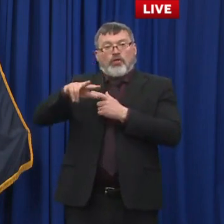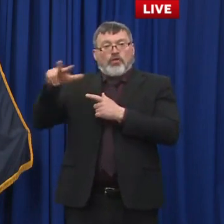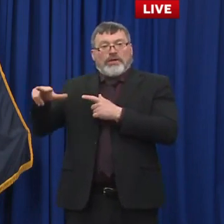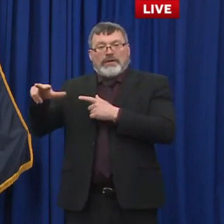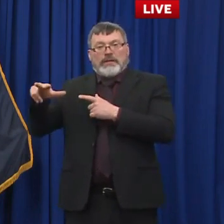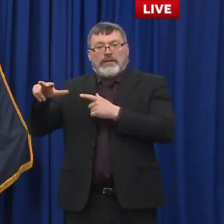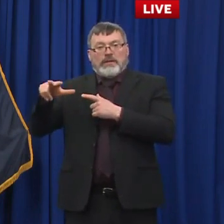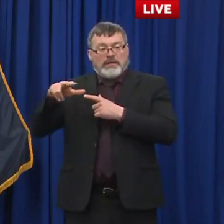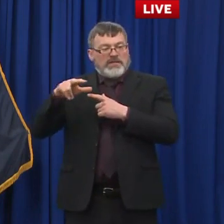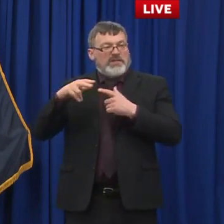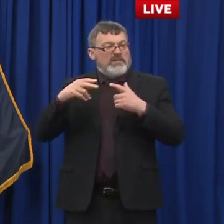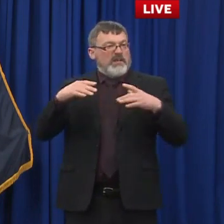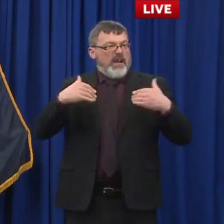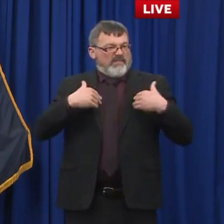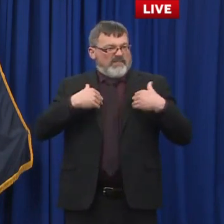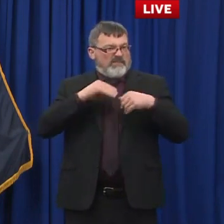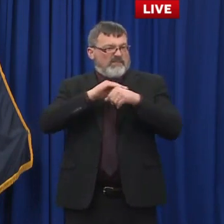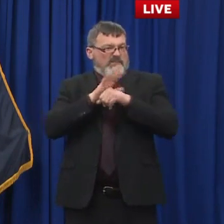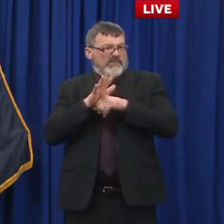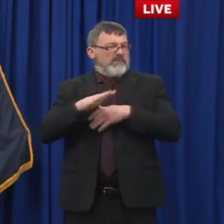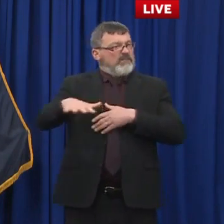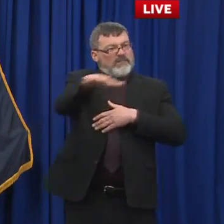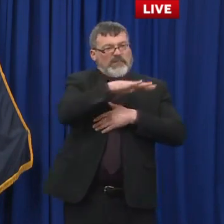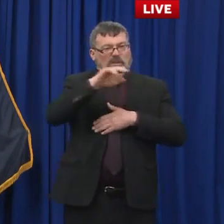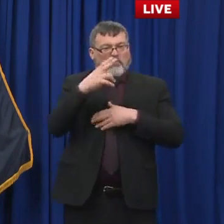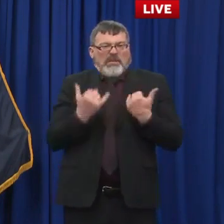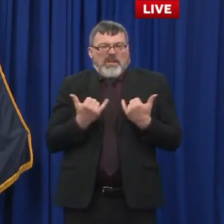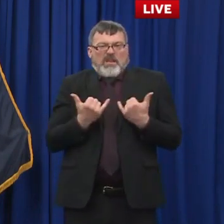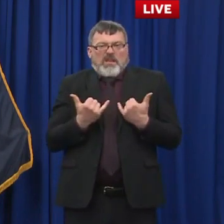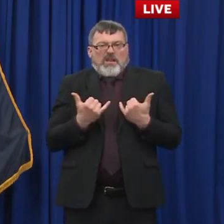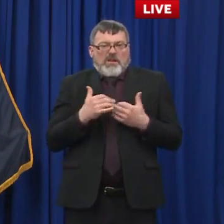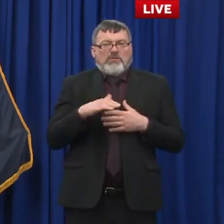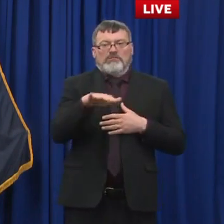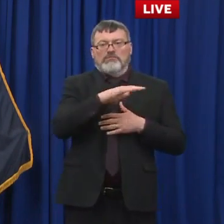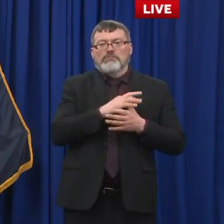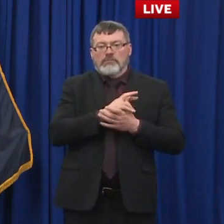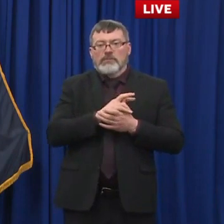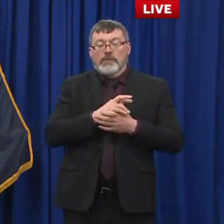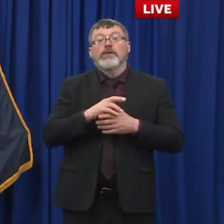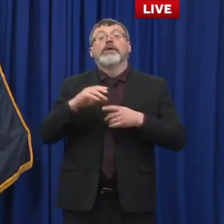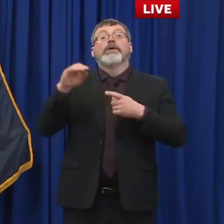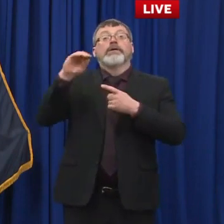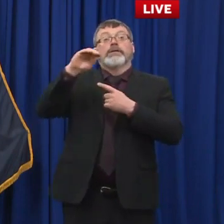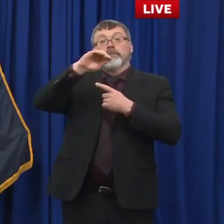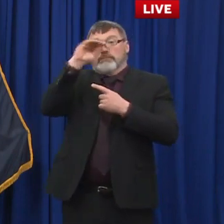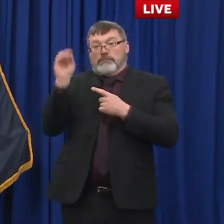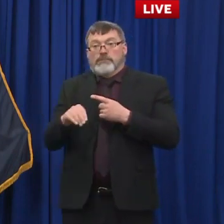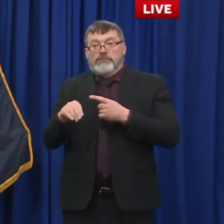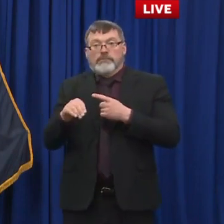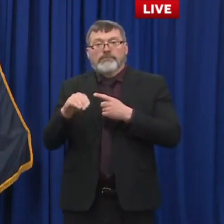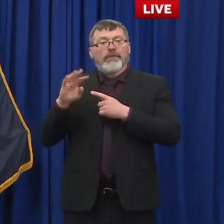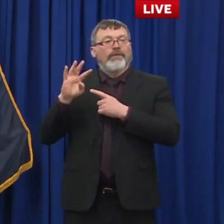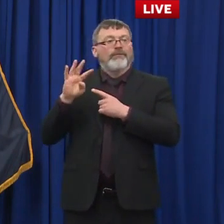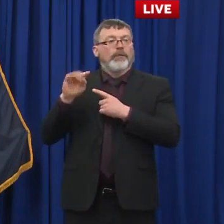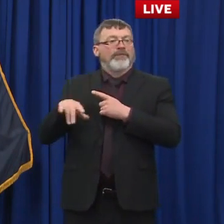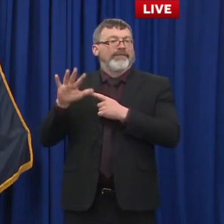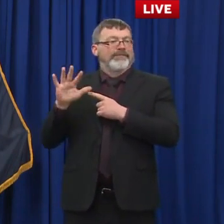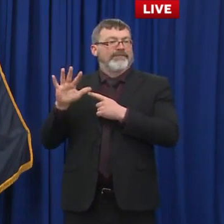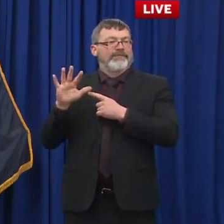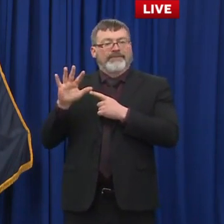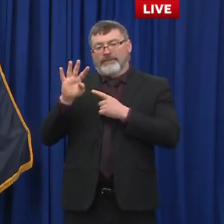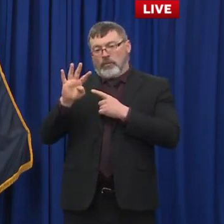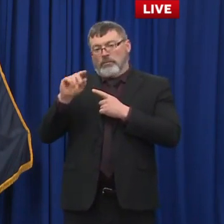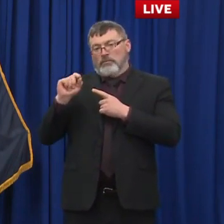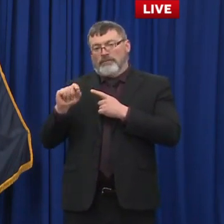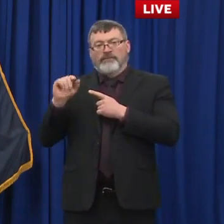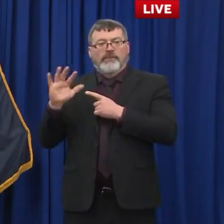is down to four and a half percent, which is also a decline from where we were even a week or two ago. In terms of